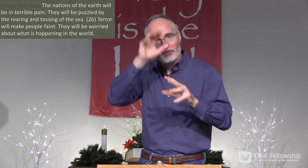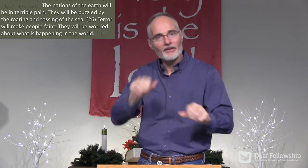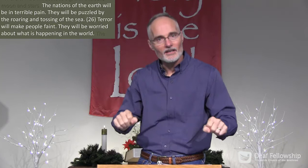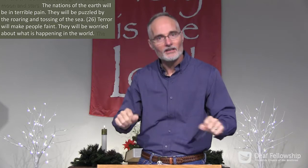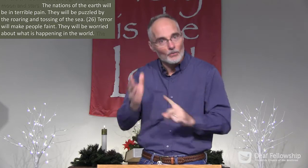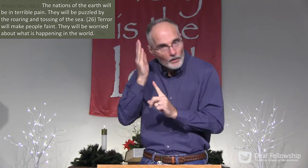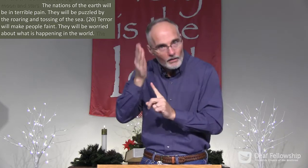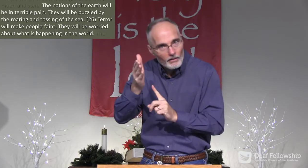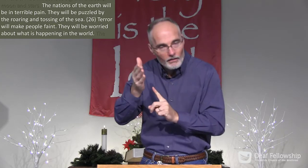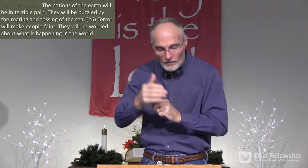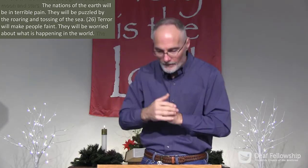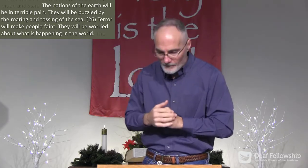people faint.